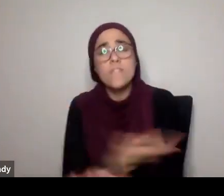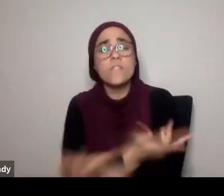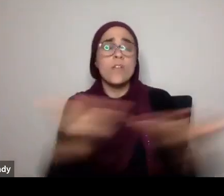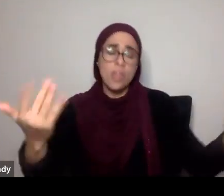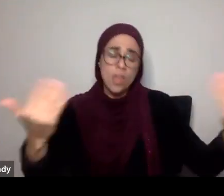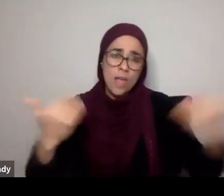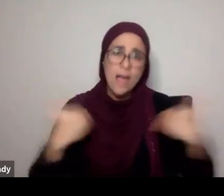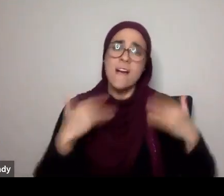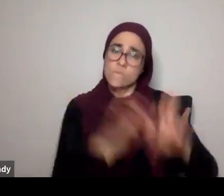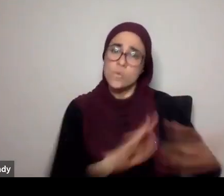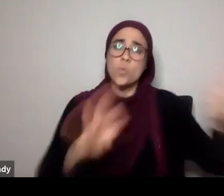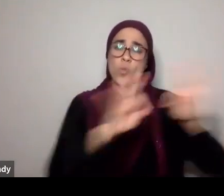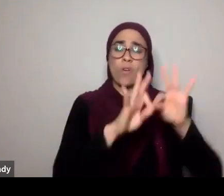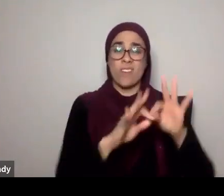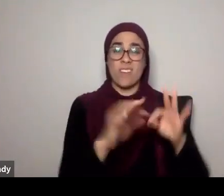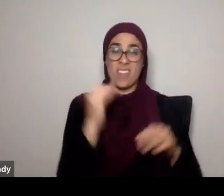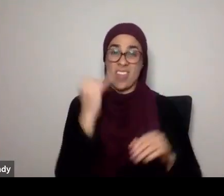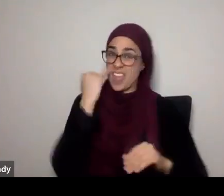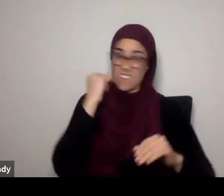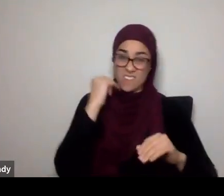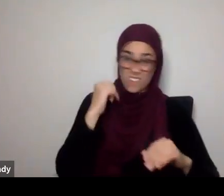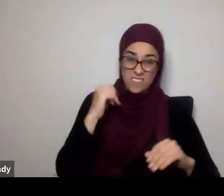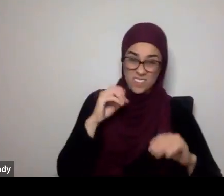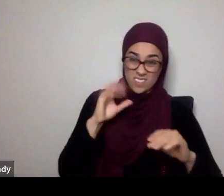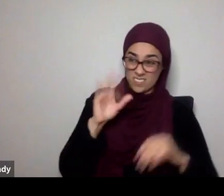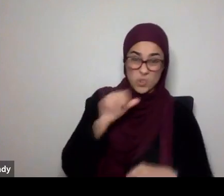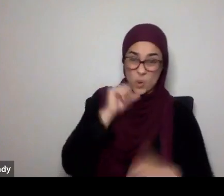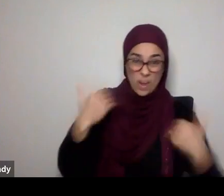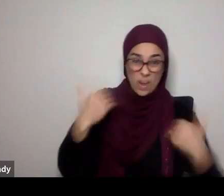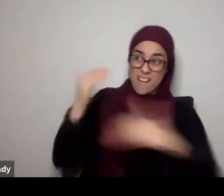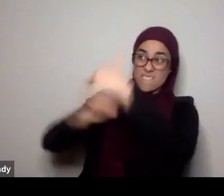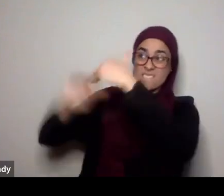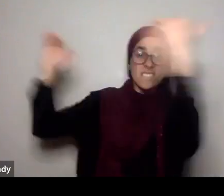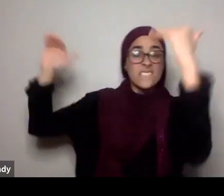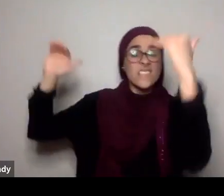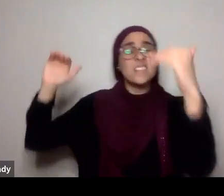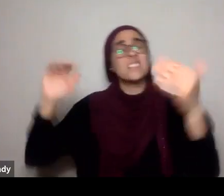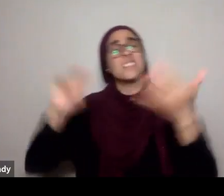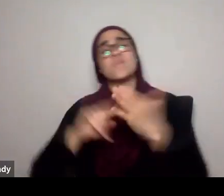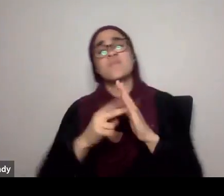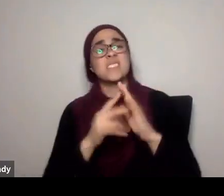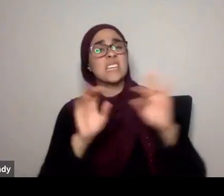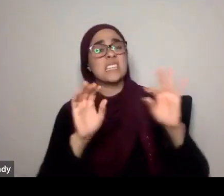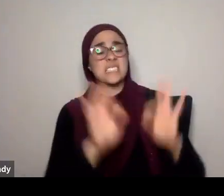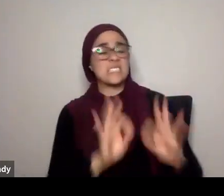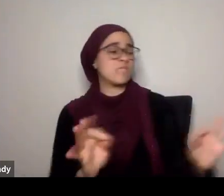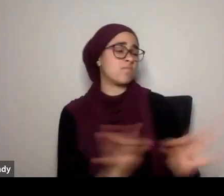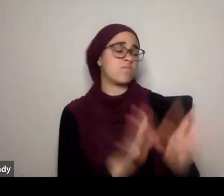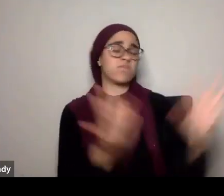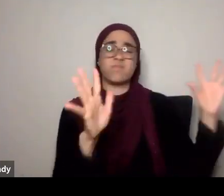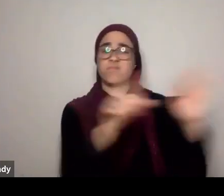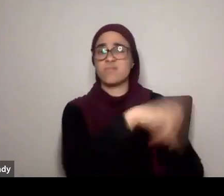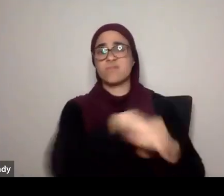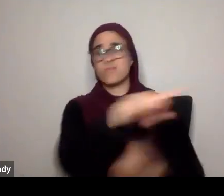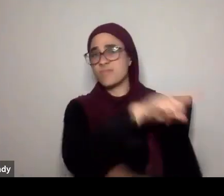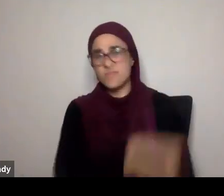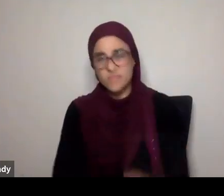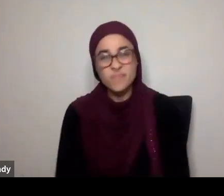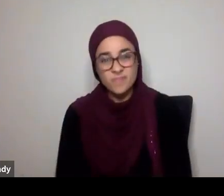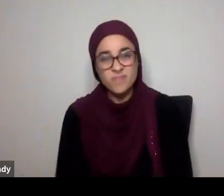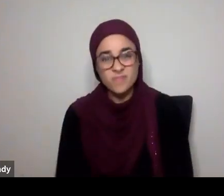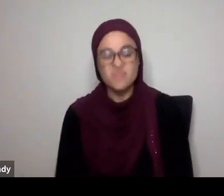you don't, nothing else has meaning and value. Wal-akhiratu khayru wa adaqa. So here you are, you're hustling for this dunya, you're running,